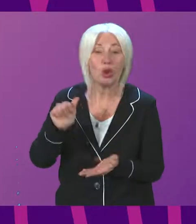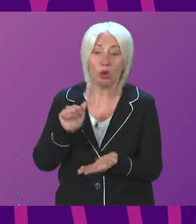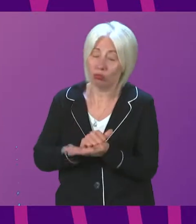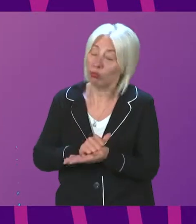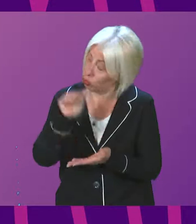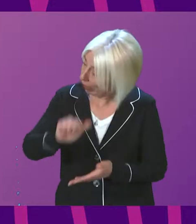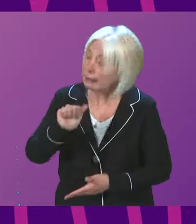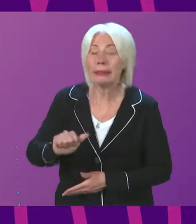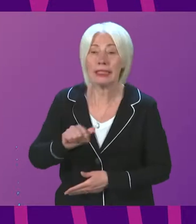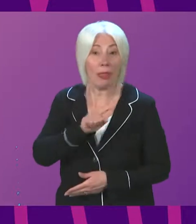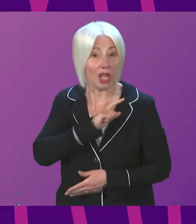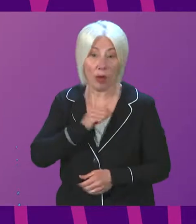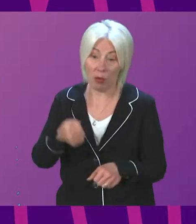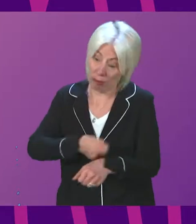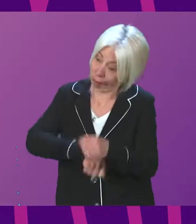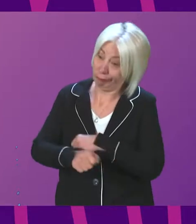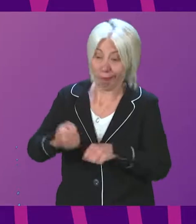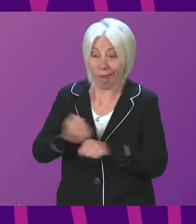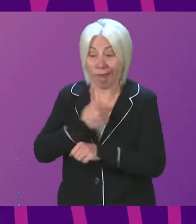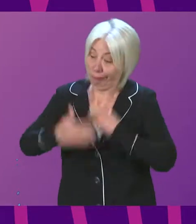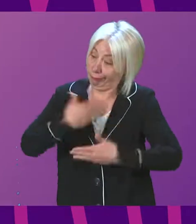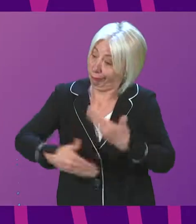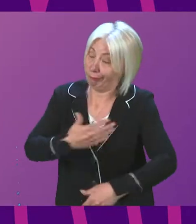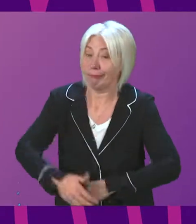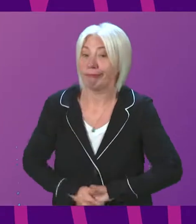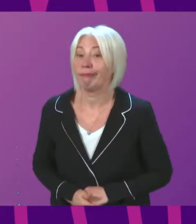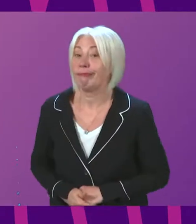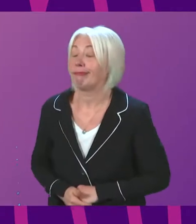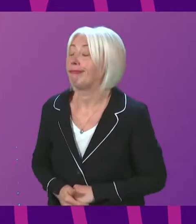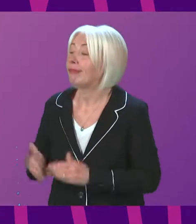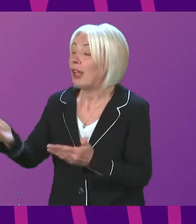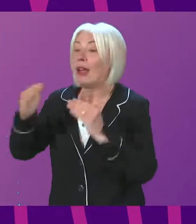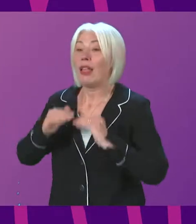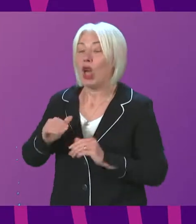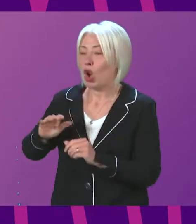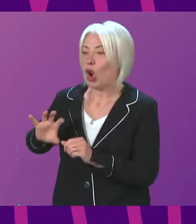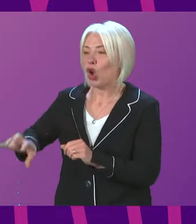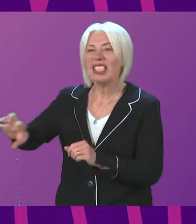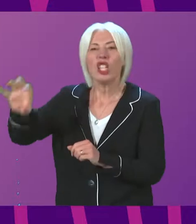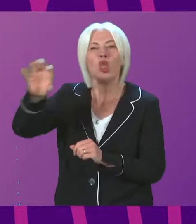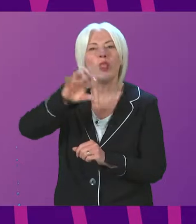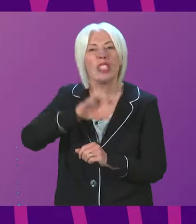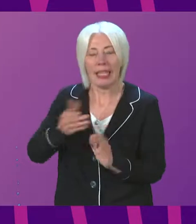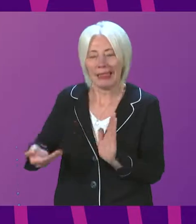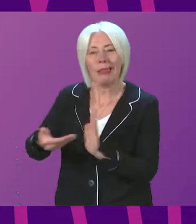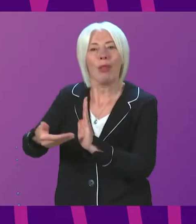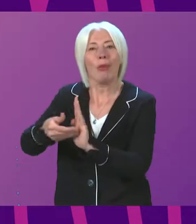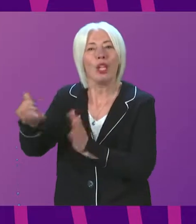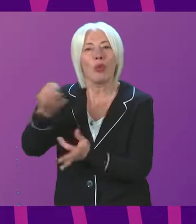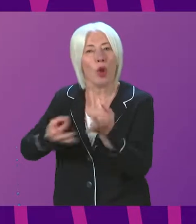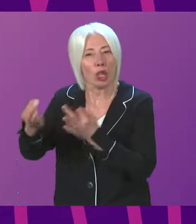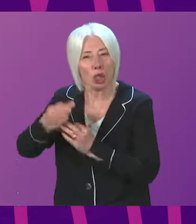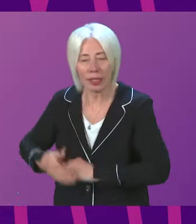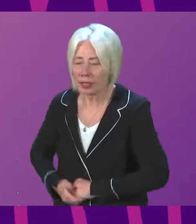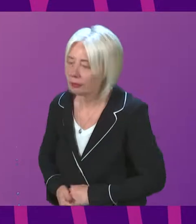is why we are going to get on and do it. We will now move to constituency and general supplementaries. I call Kenneth Gibson. Thank